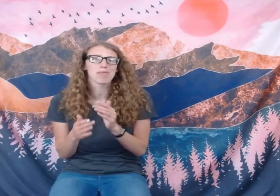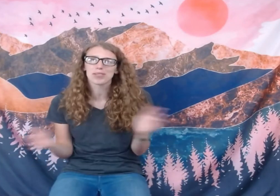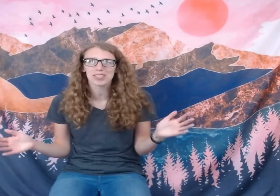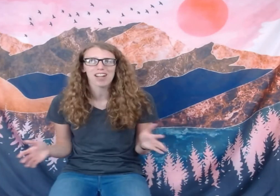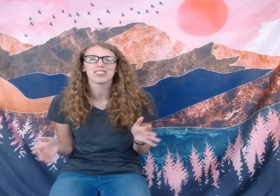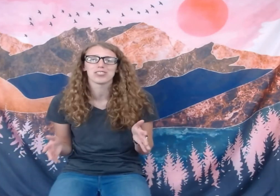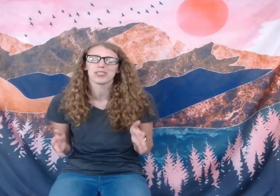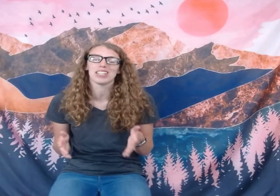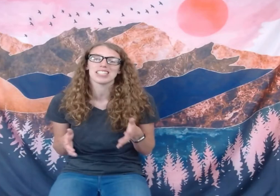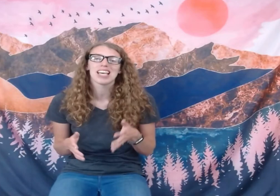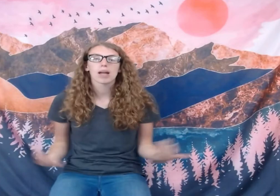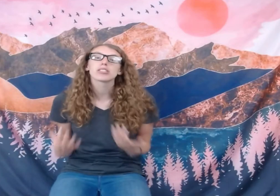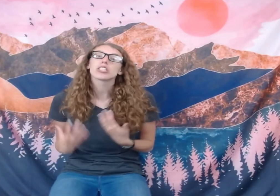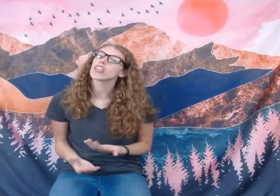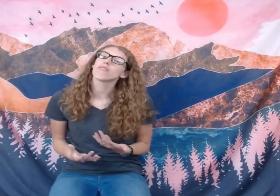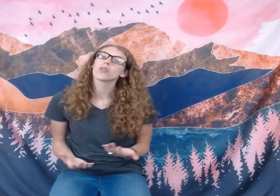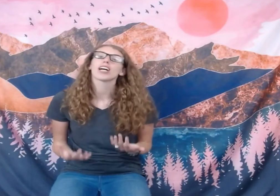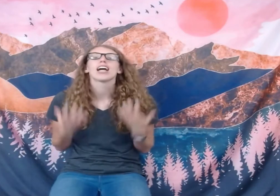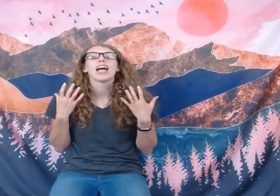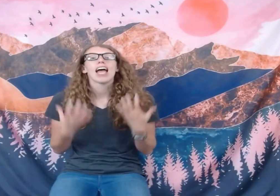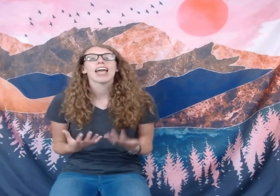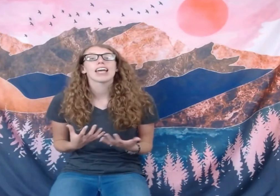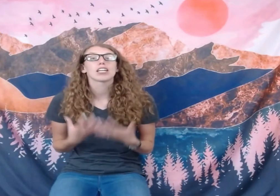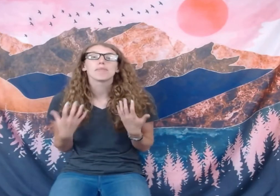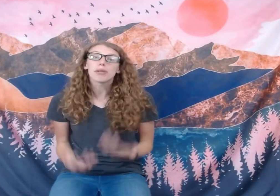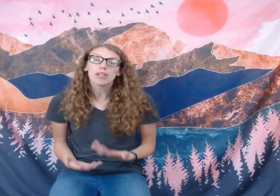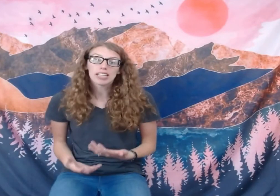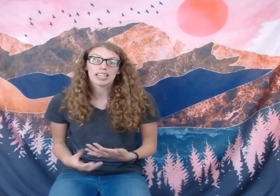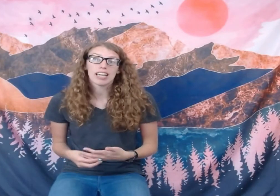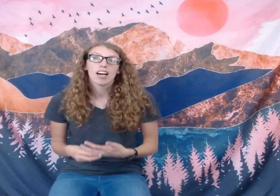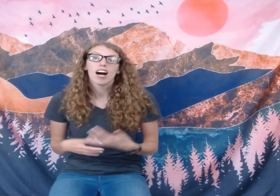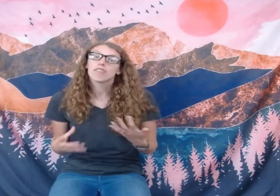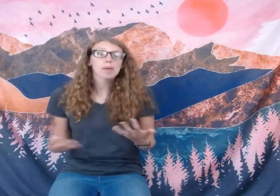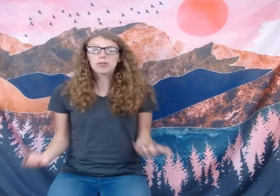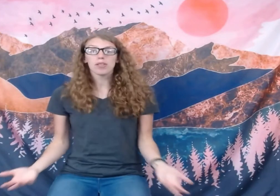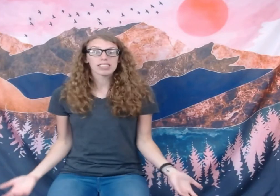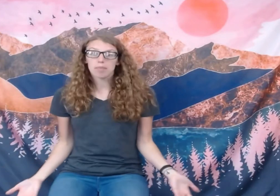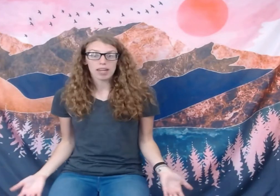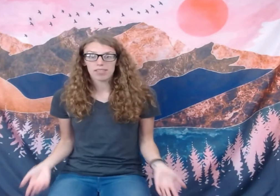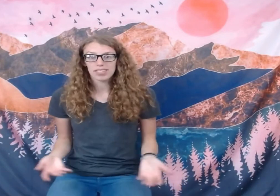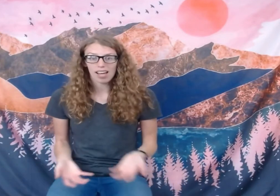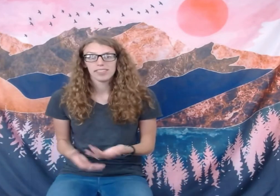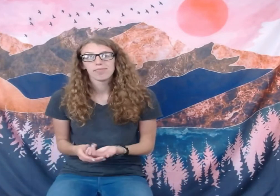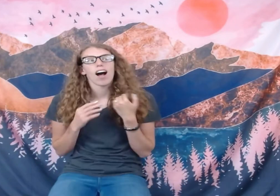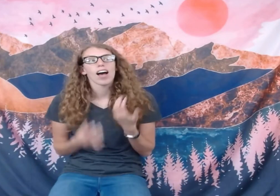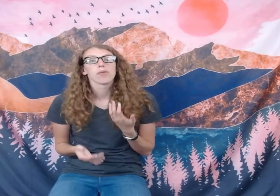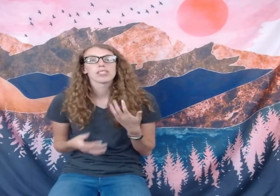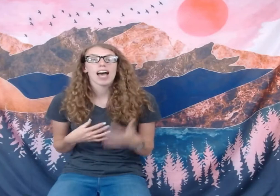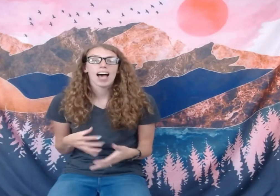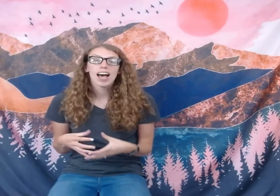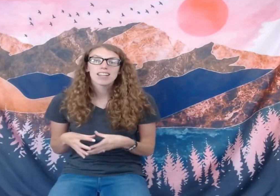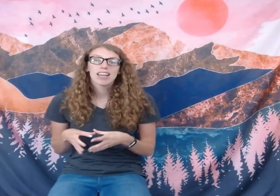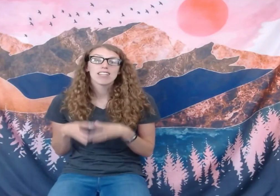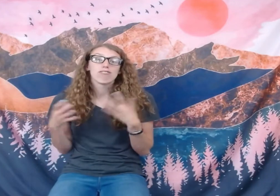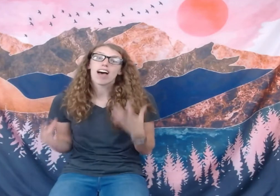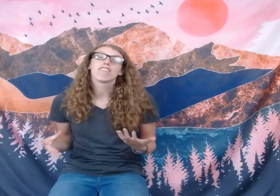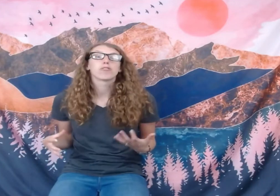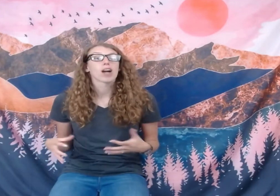most college students. But I was looking for a community of people who like to be outside. I was at an event for